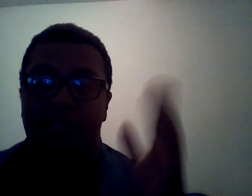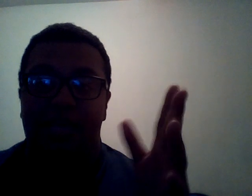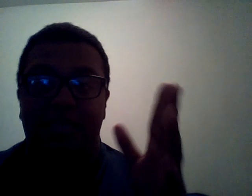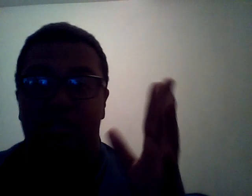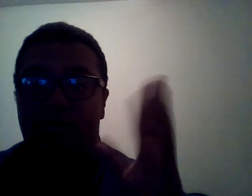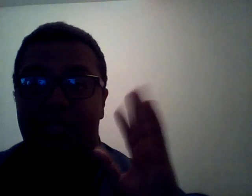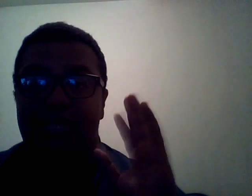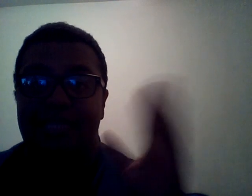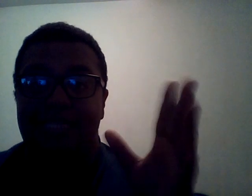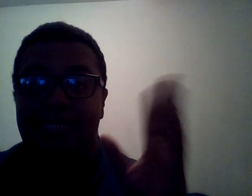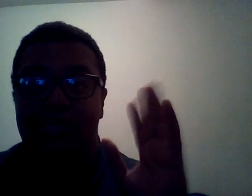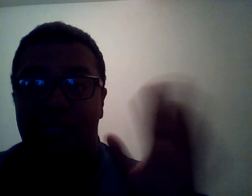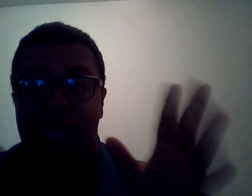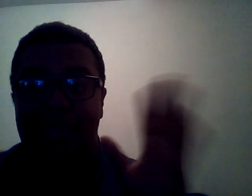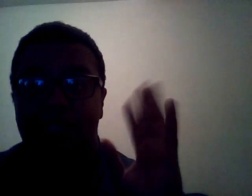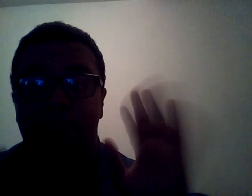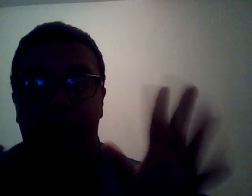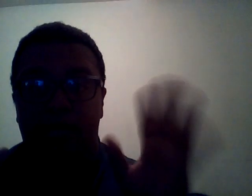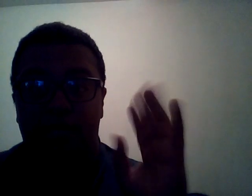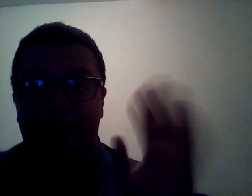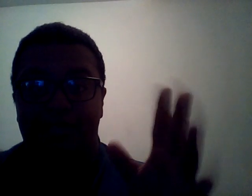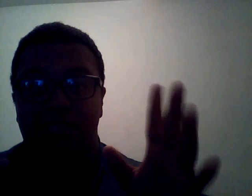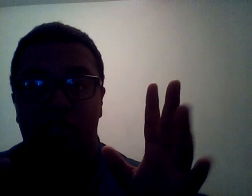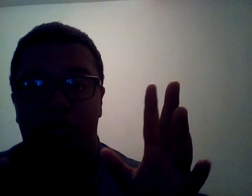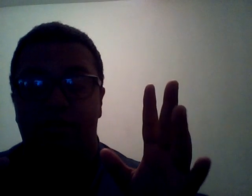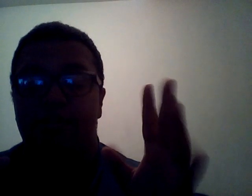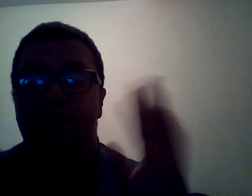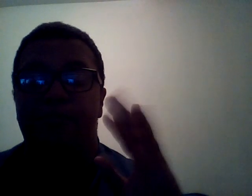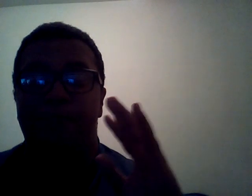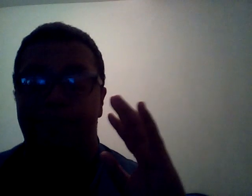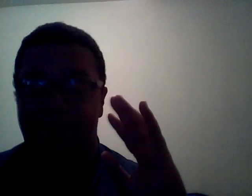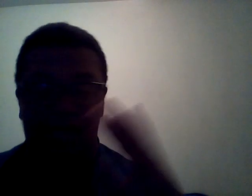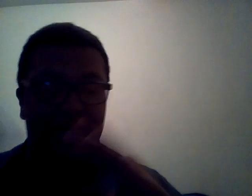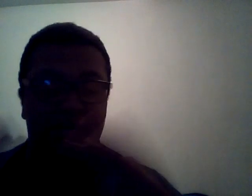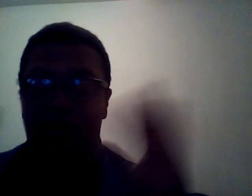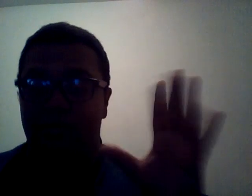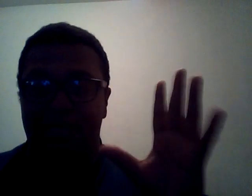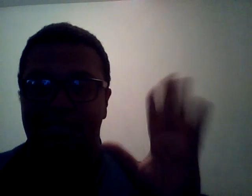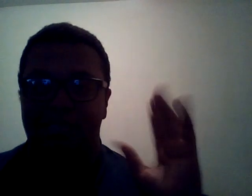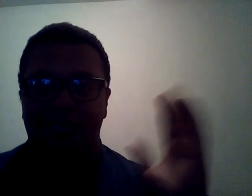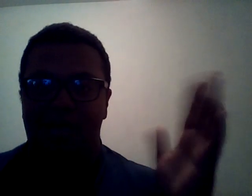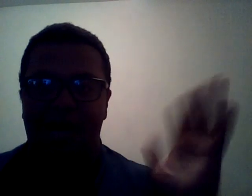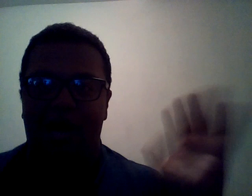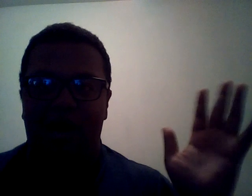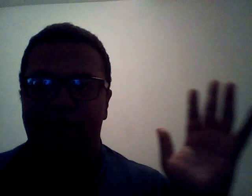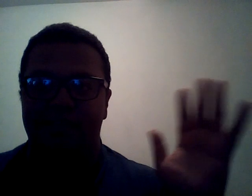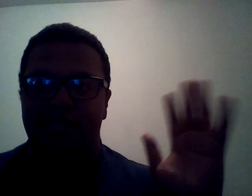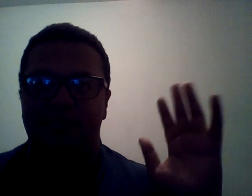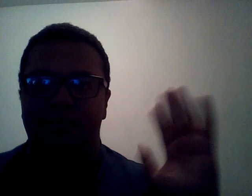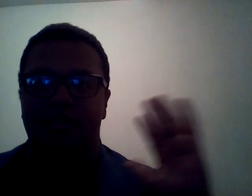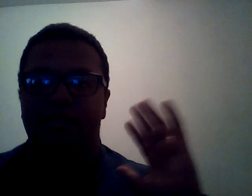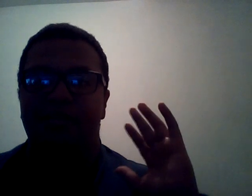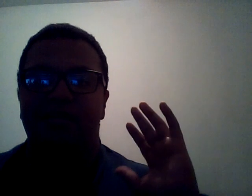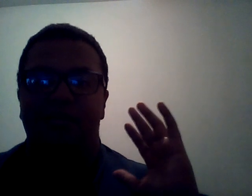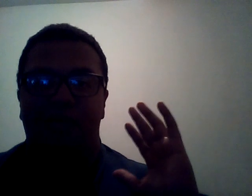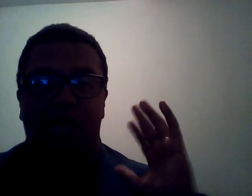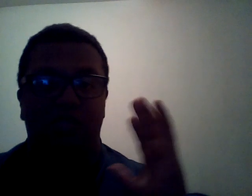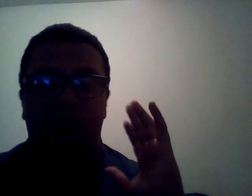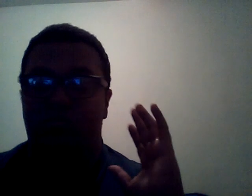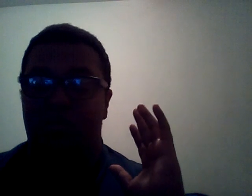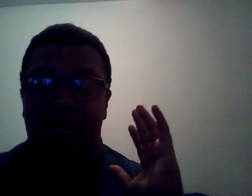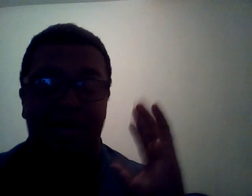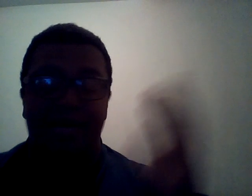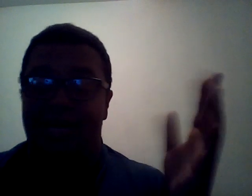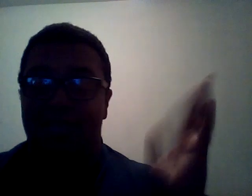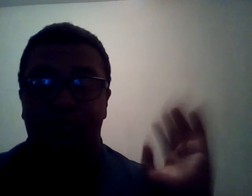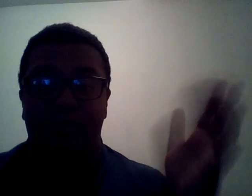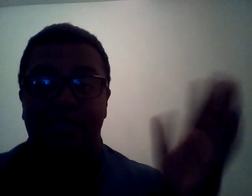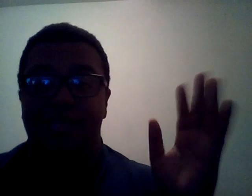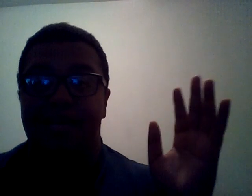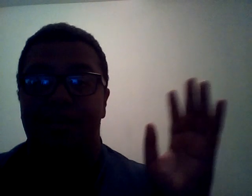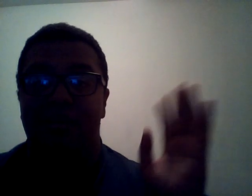to let you guys know that this is the last month of this year. I know that's kind of obvious, but again, just want to say,